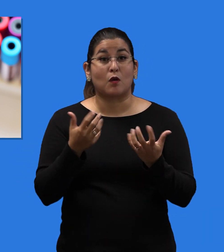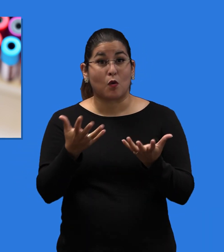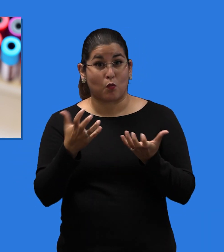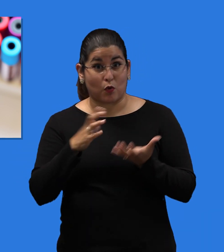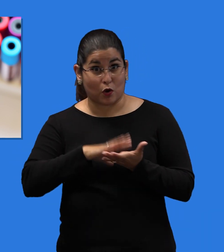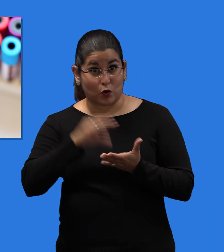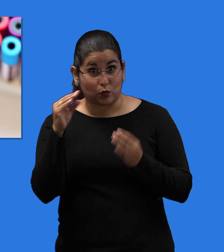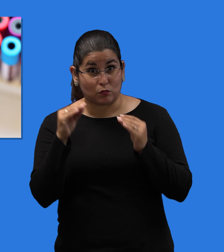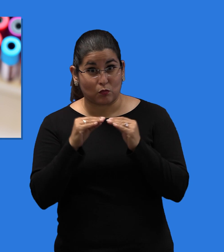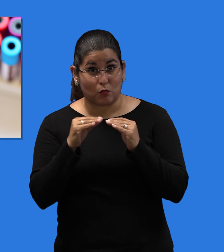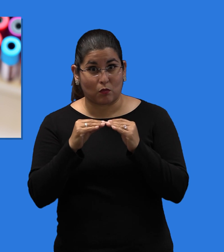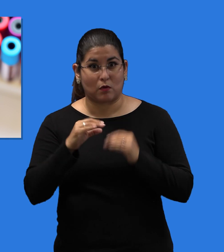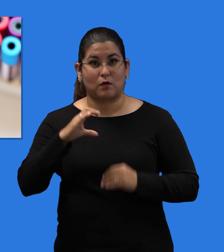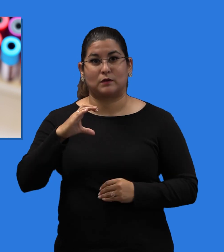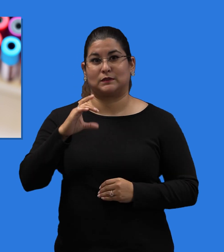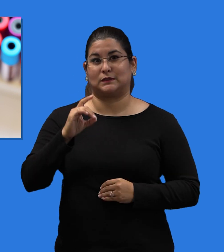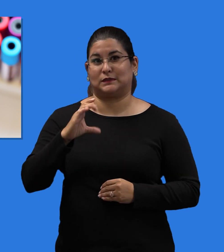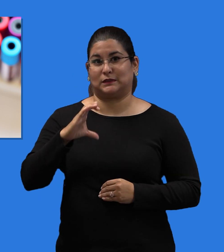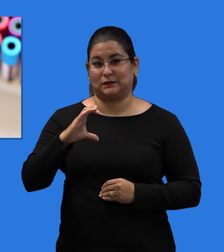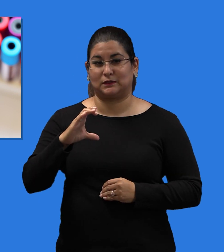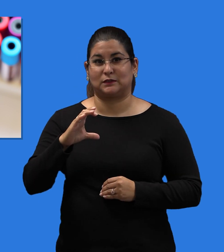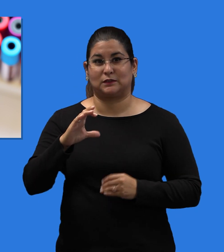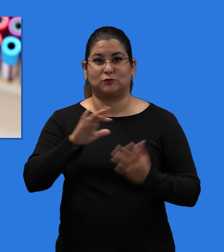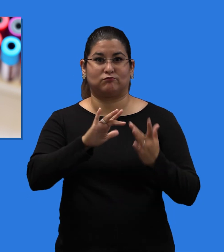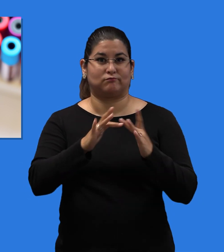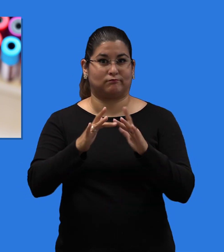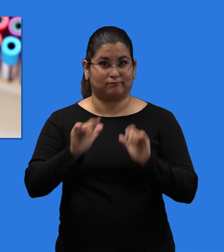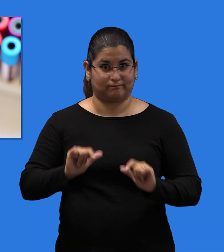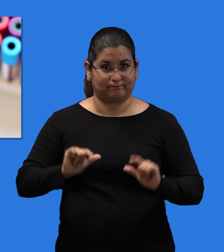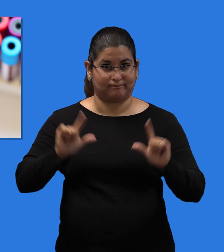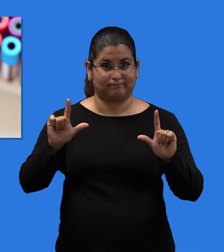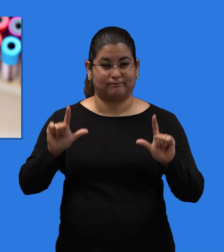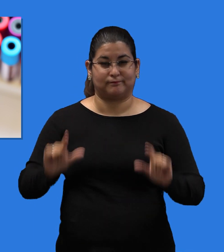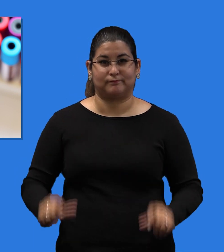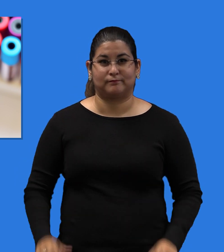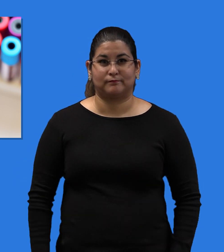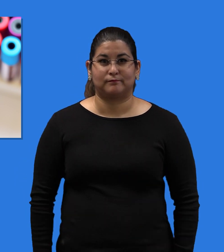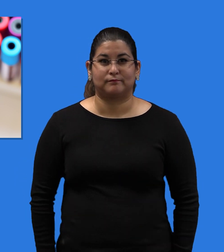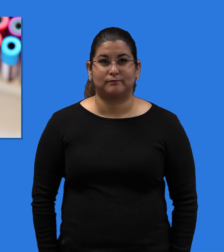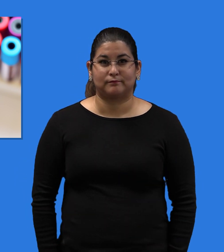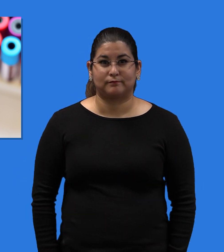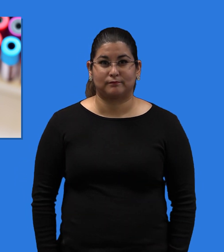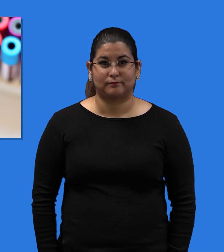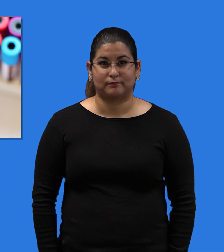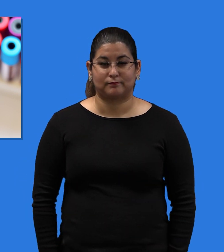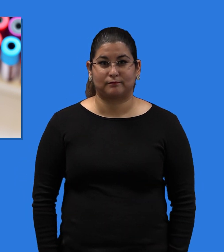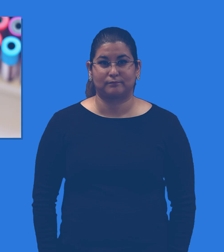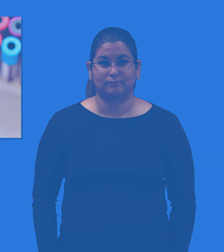forward slash vital signs forward slash HEPC dash treatment.